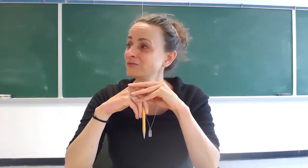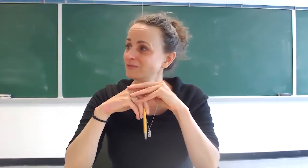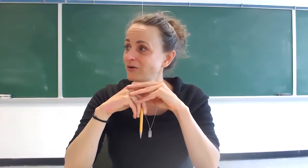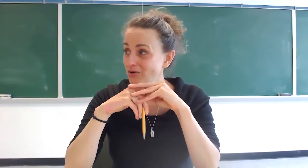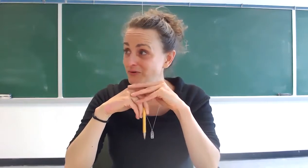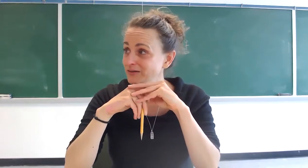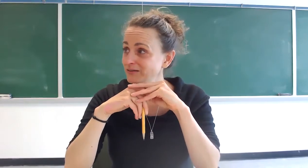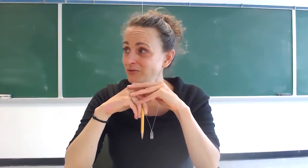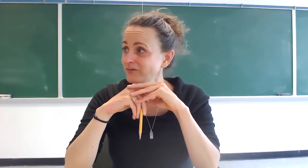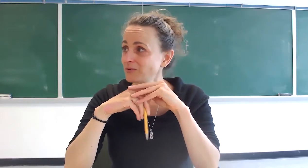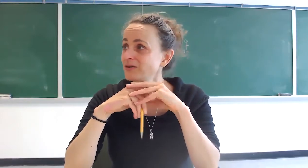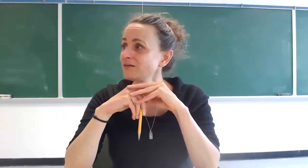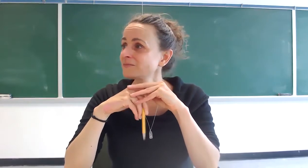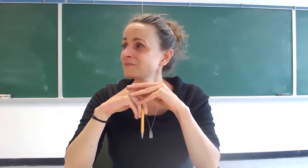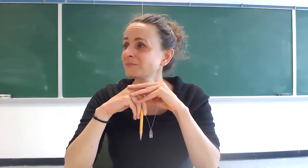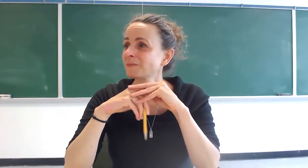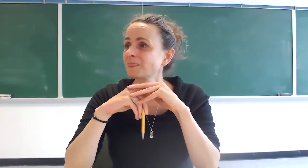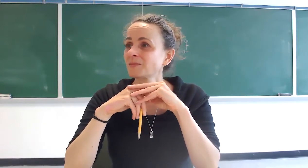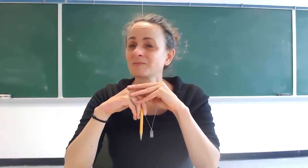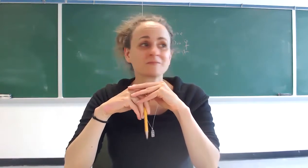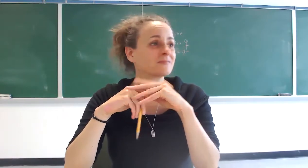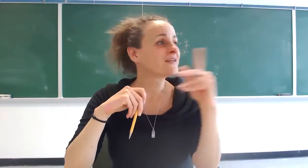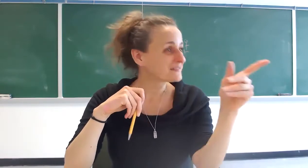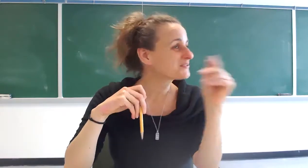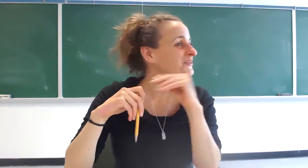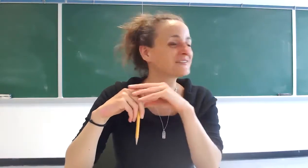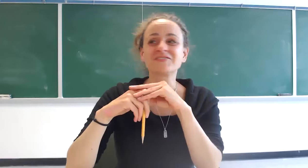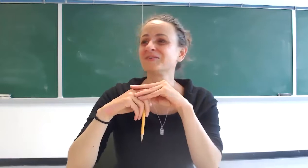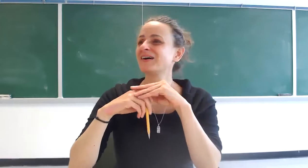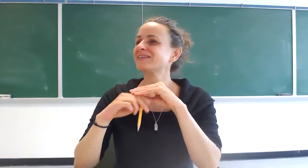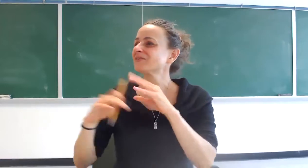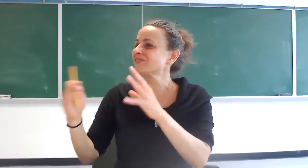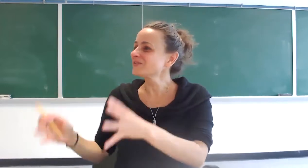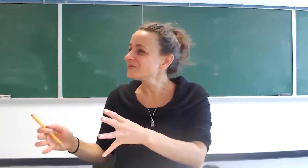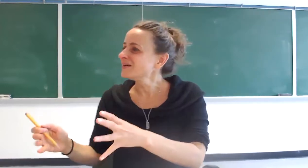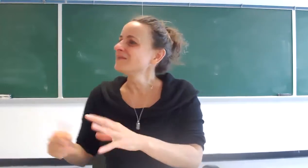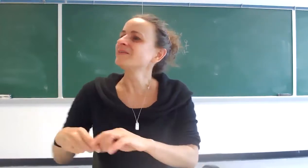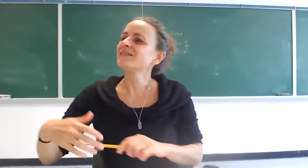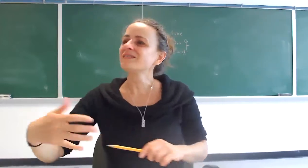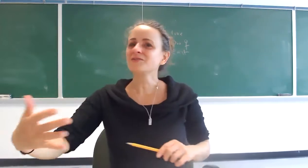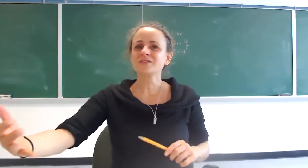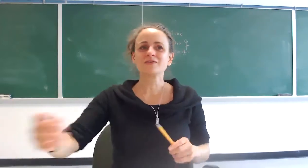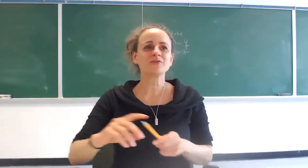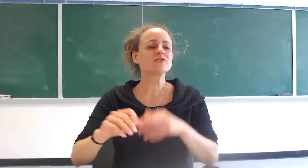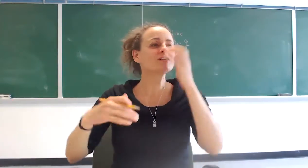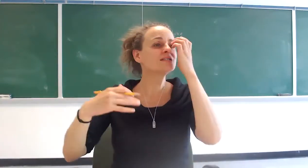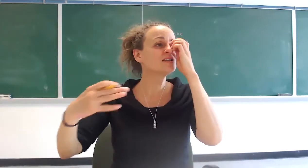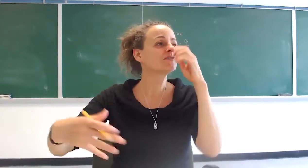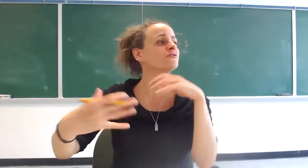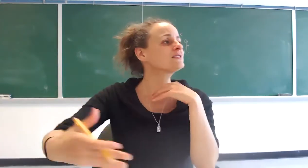do completely they don't see you at all they see a trace of you they see a trace of you right they don't see you but they see a trace of you so just like the footsteps